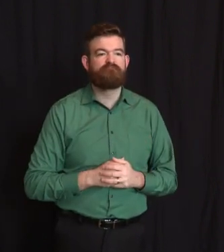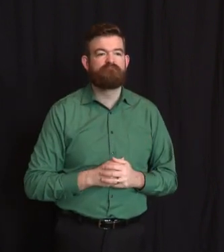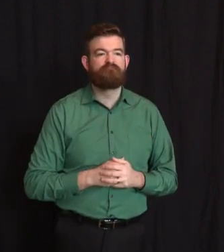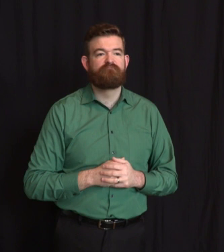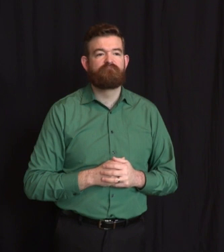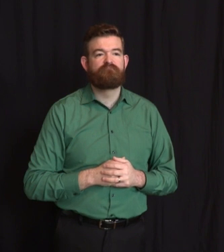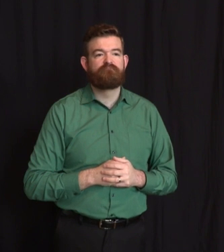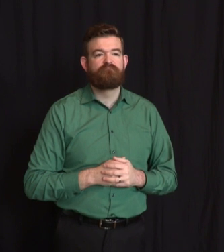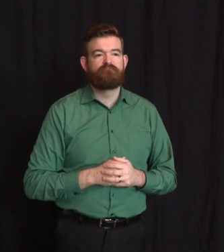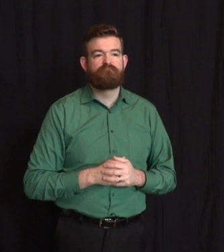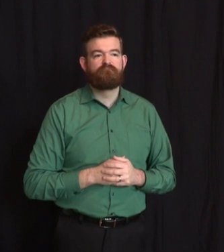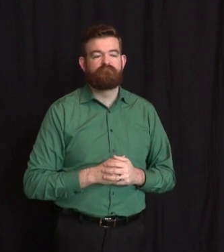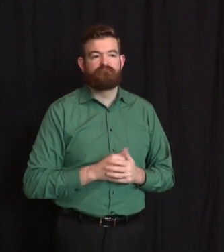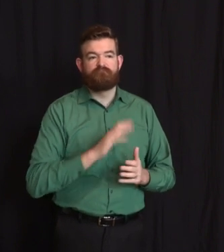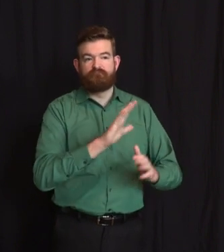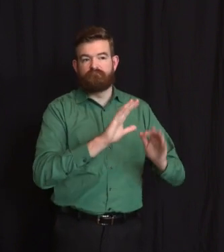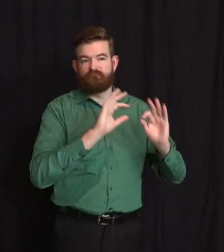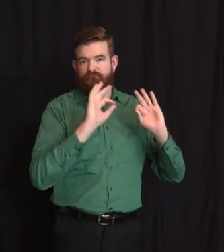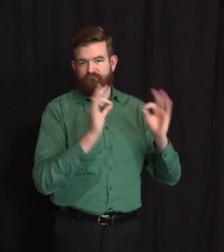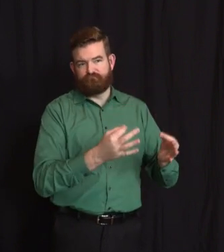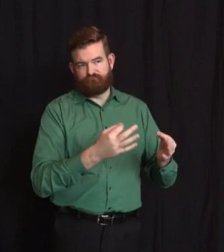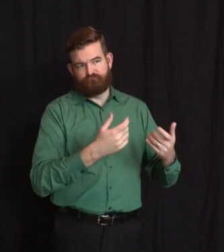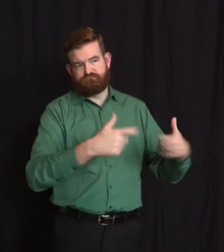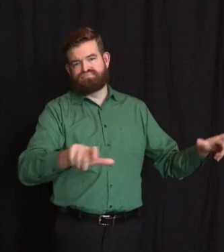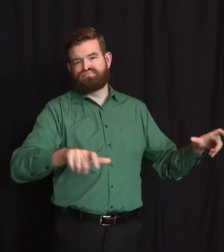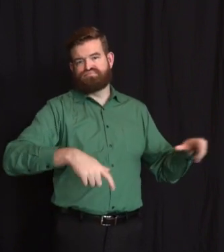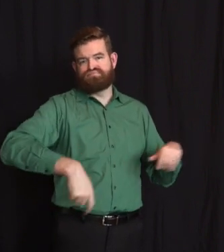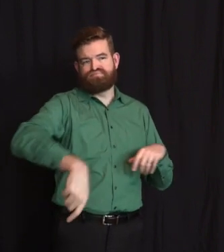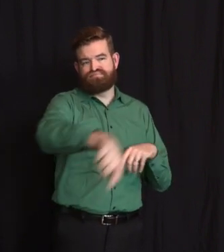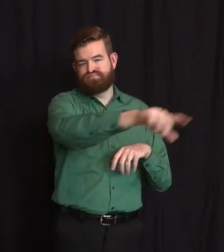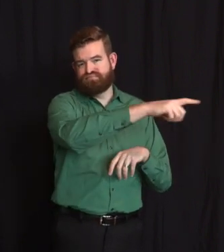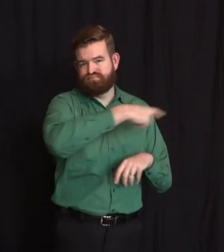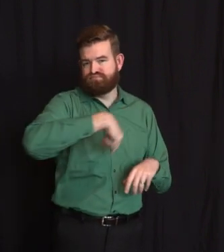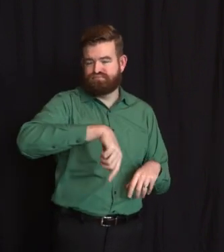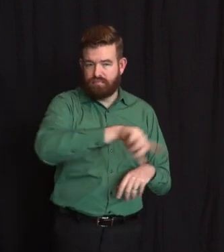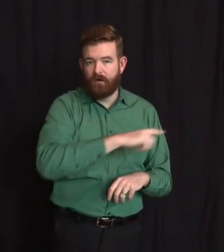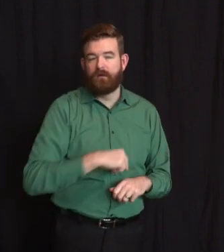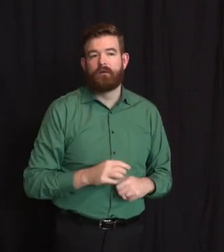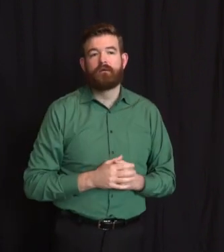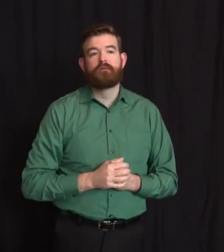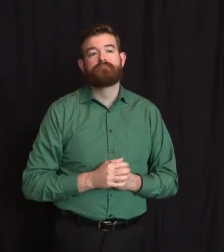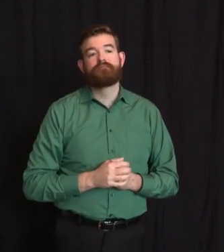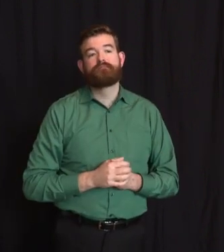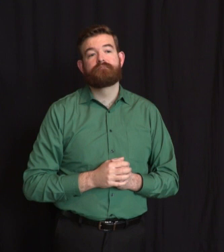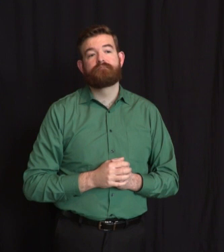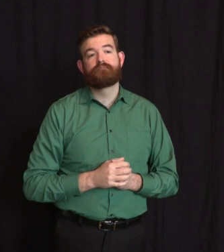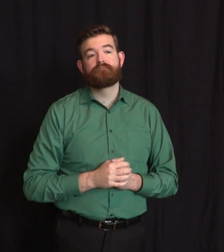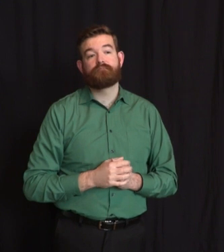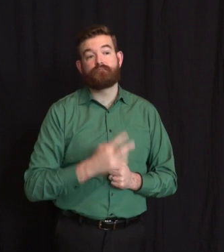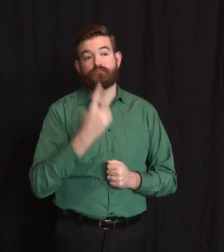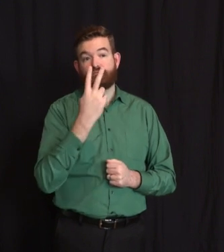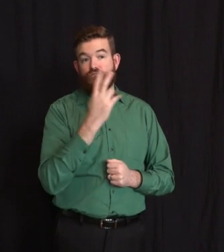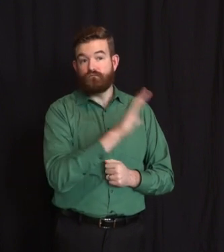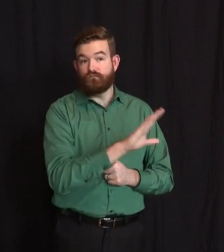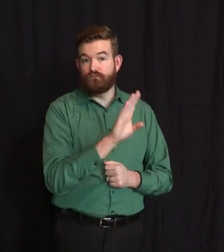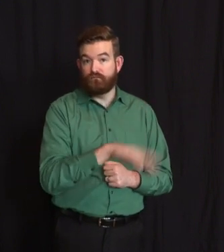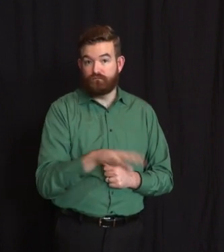she has passed along her belief in public service as two of her children currently work as a public school speech therapist and an